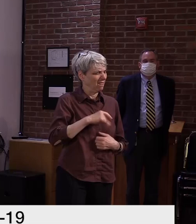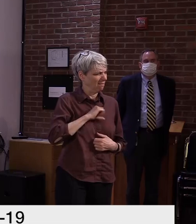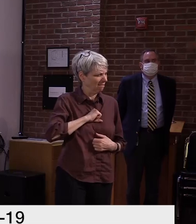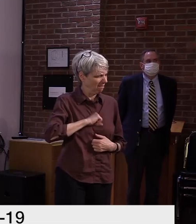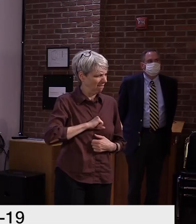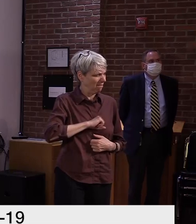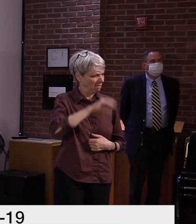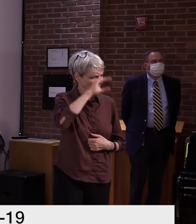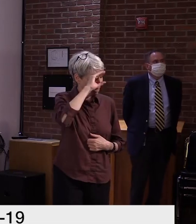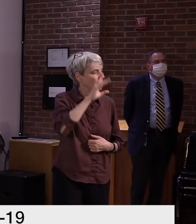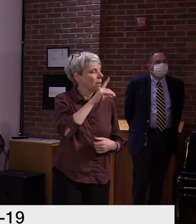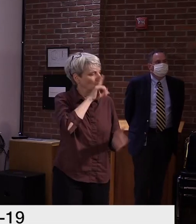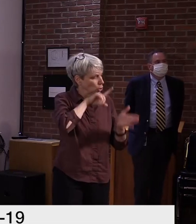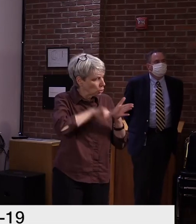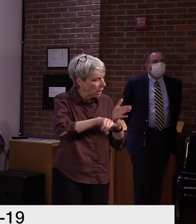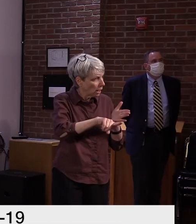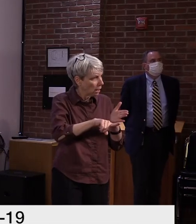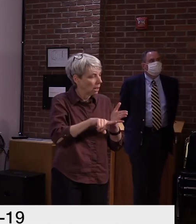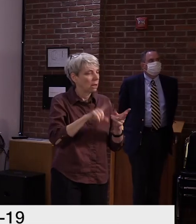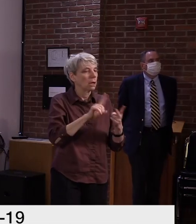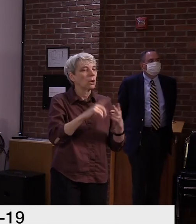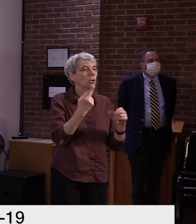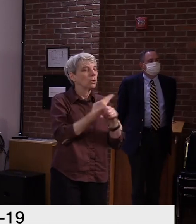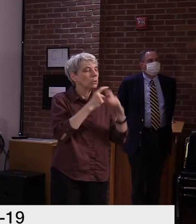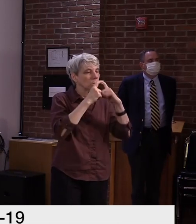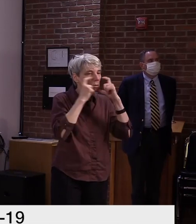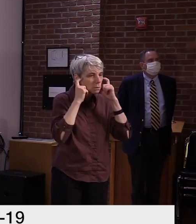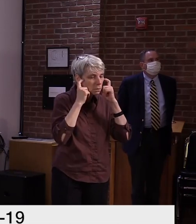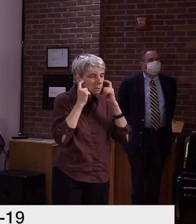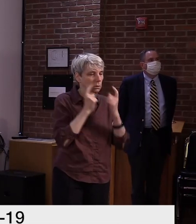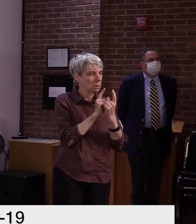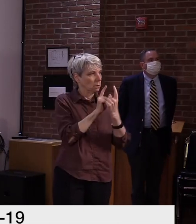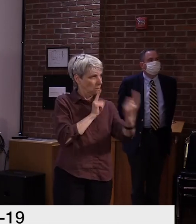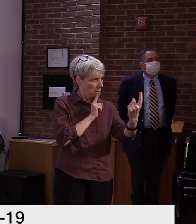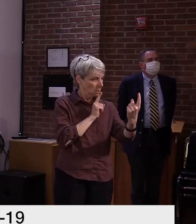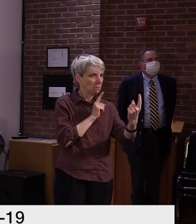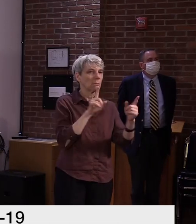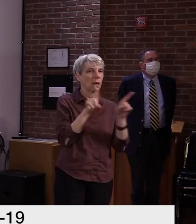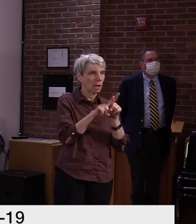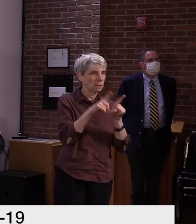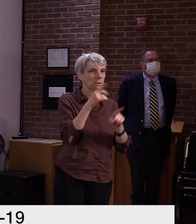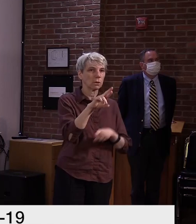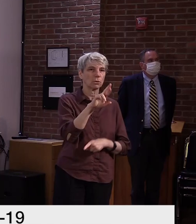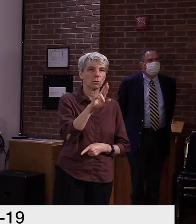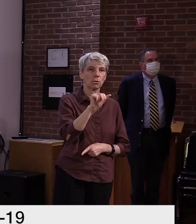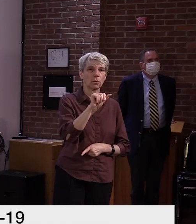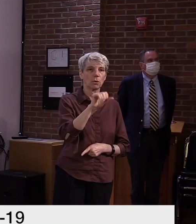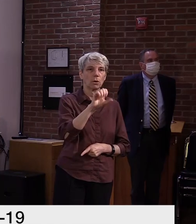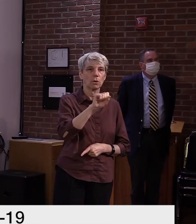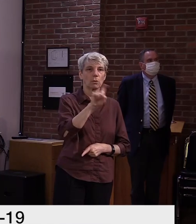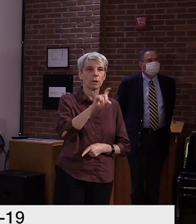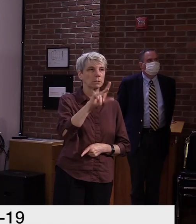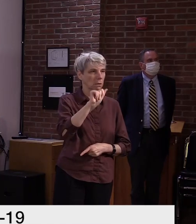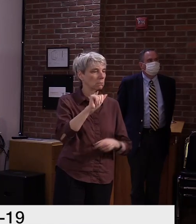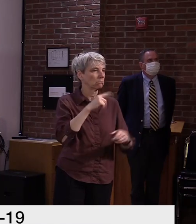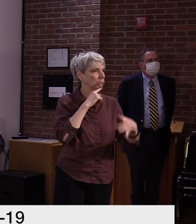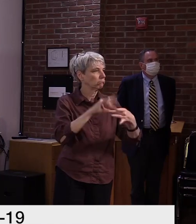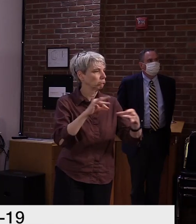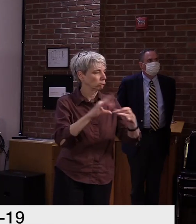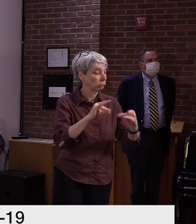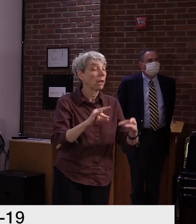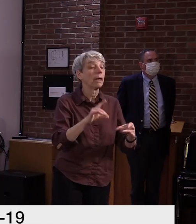and facial coverings, as Dr. Raska mentioned. And then finally, when we do see cases in schools,